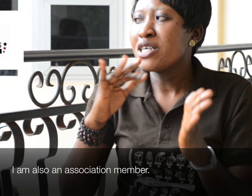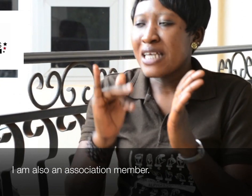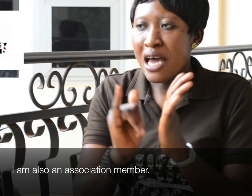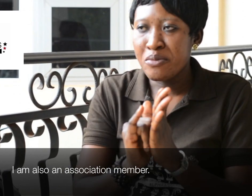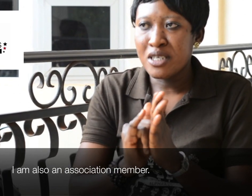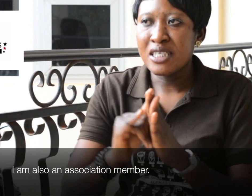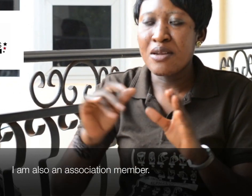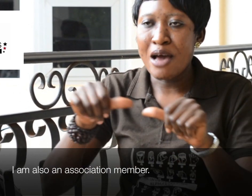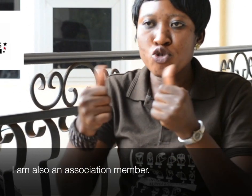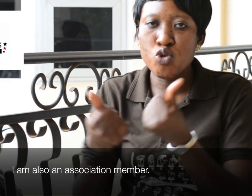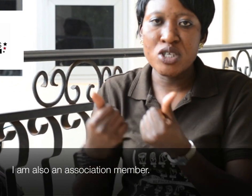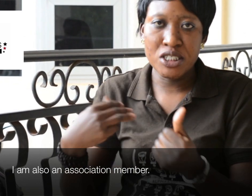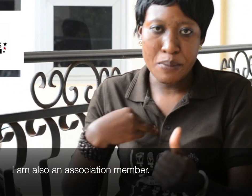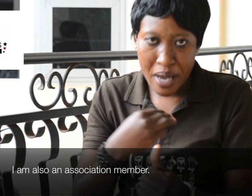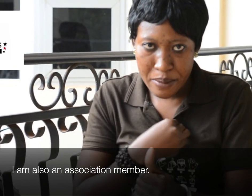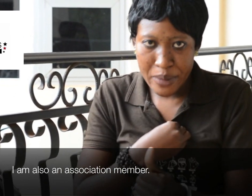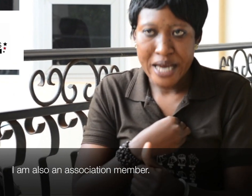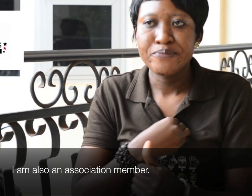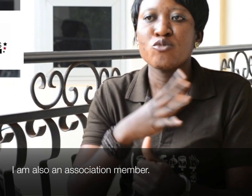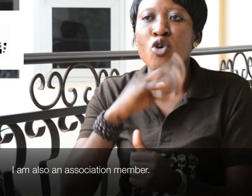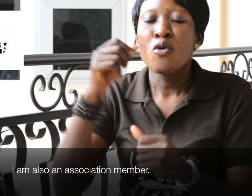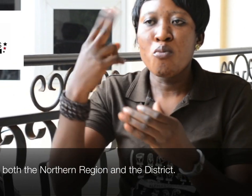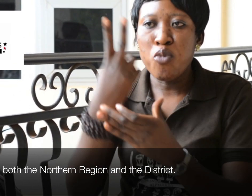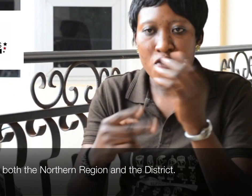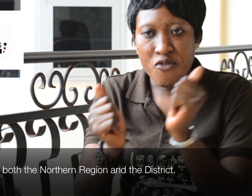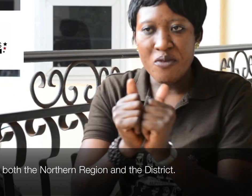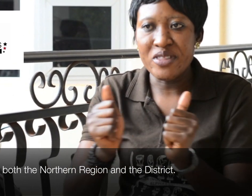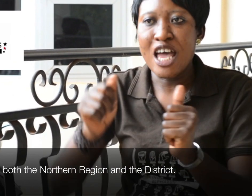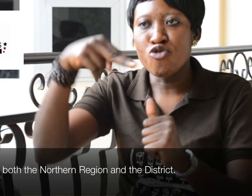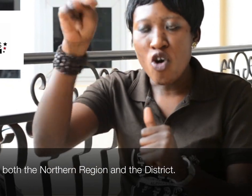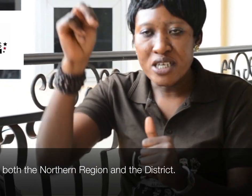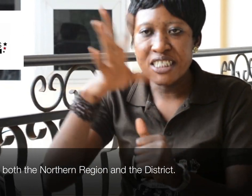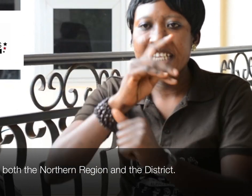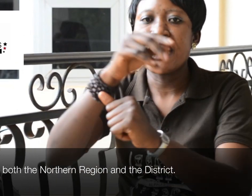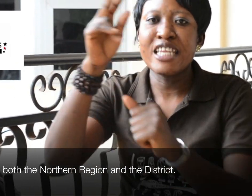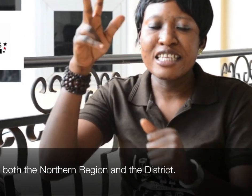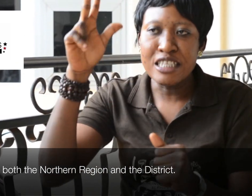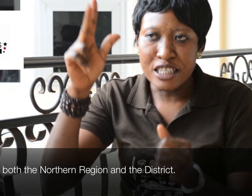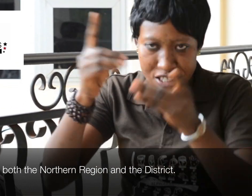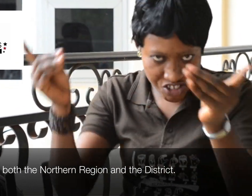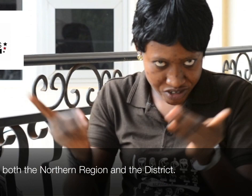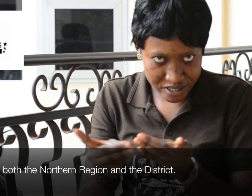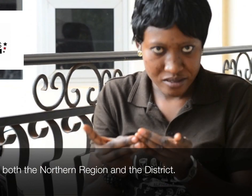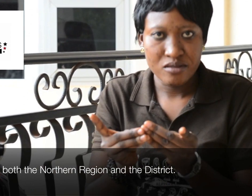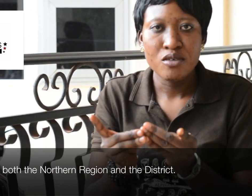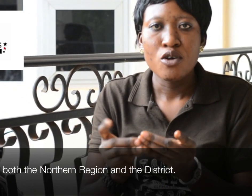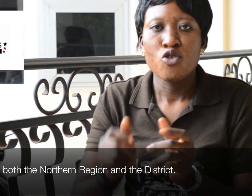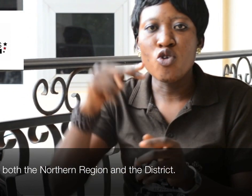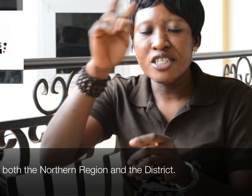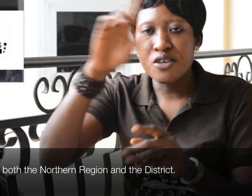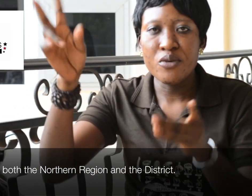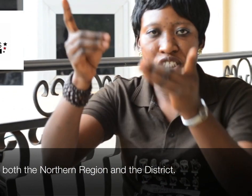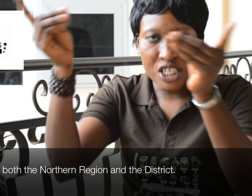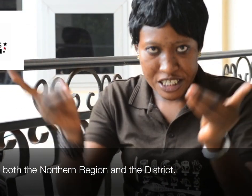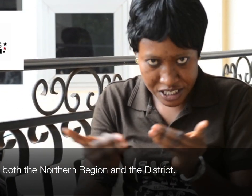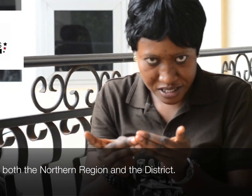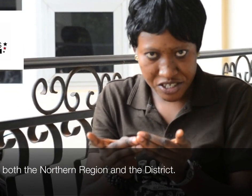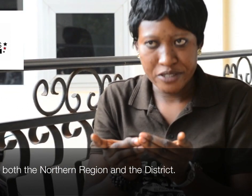I want to say an association member, both from the Northern and the district, Northern regional district.